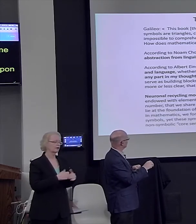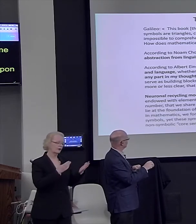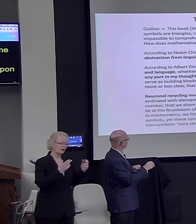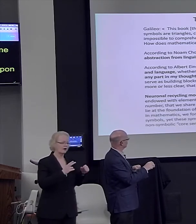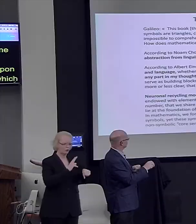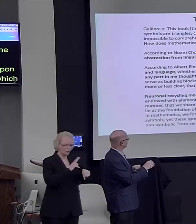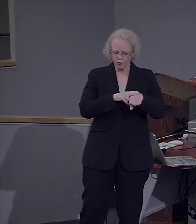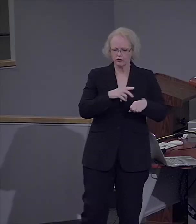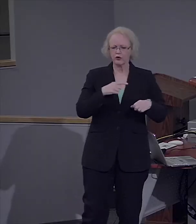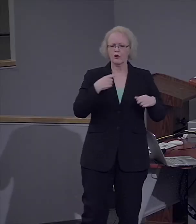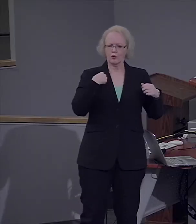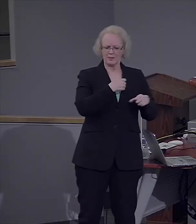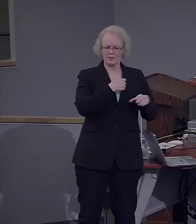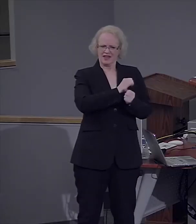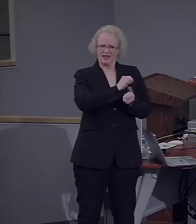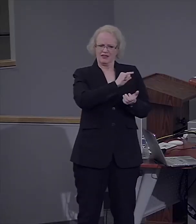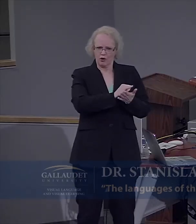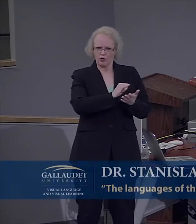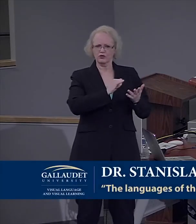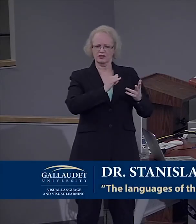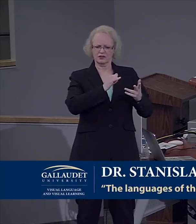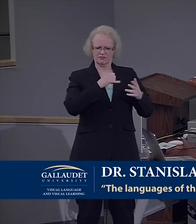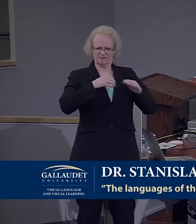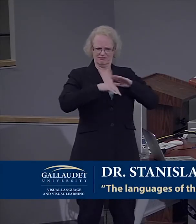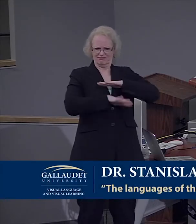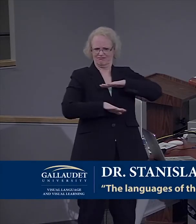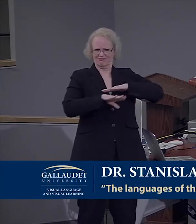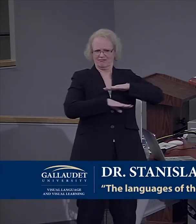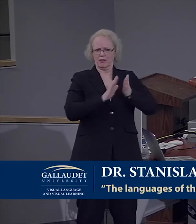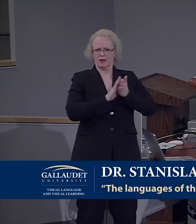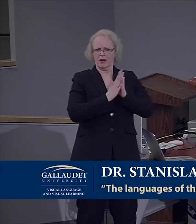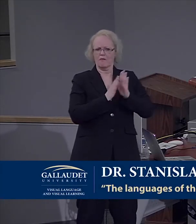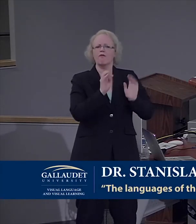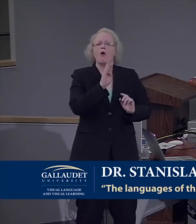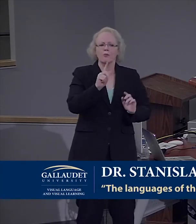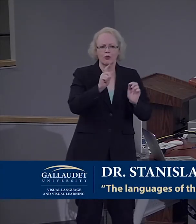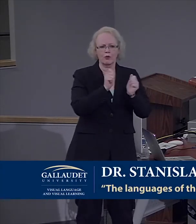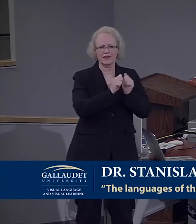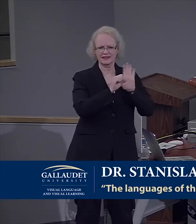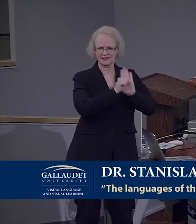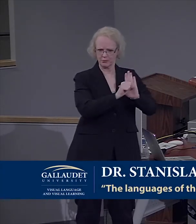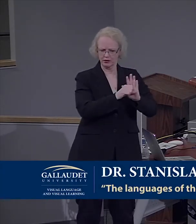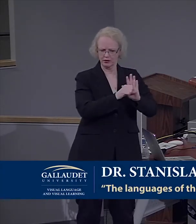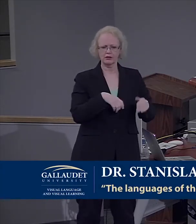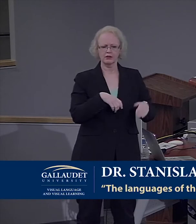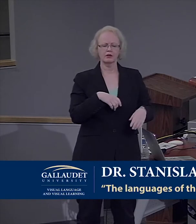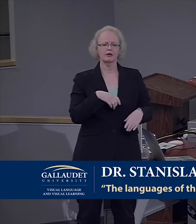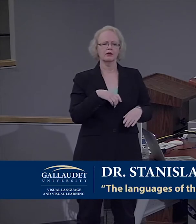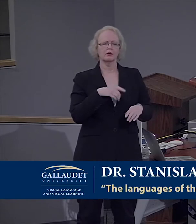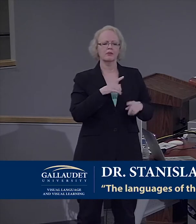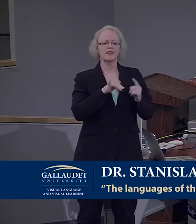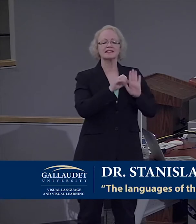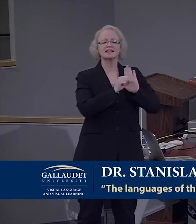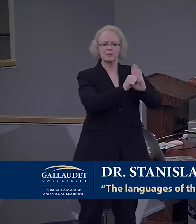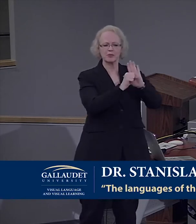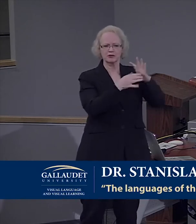formalize these intuitions using a hierarchy of symbols, but these symbols remain attached to the underlying non